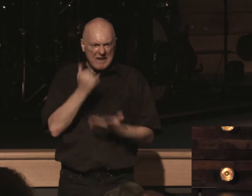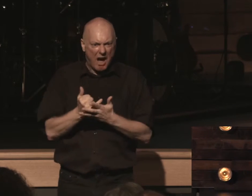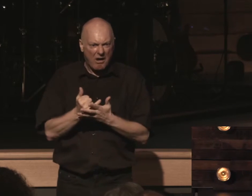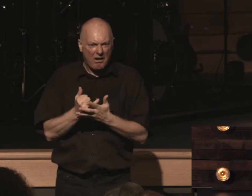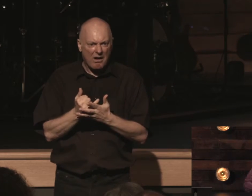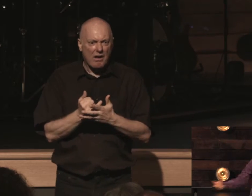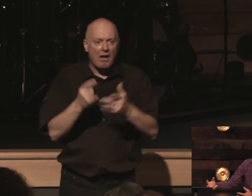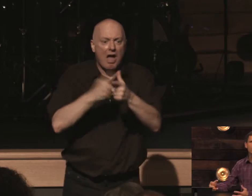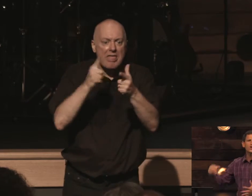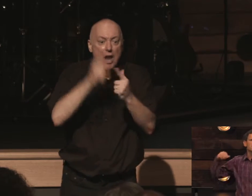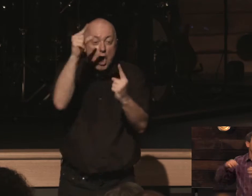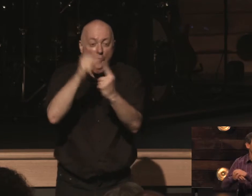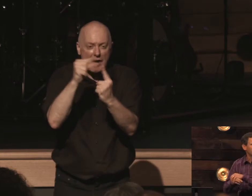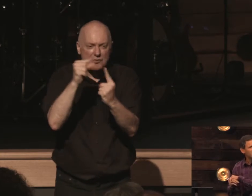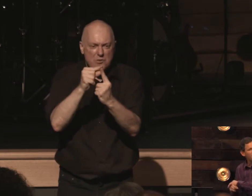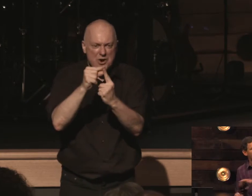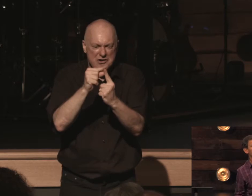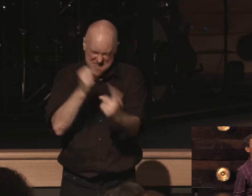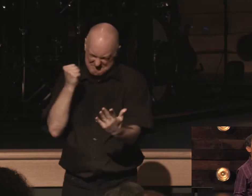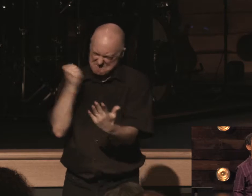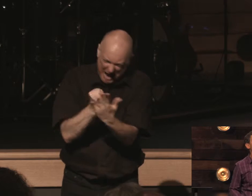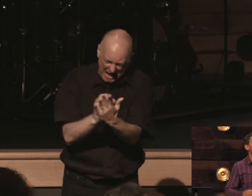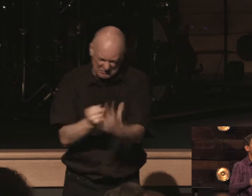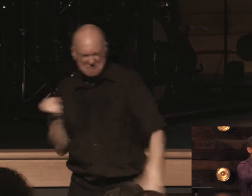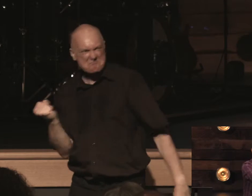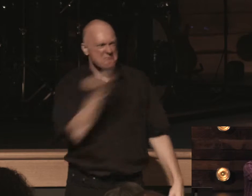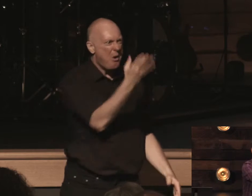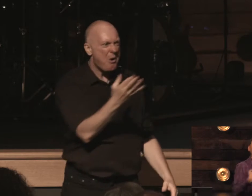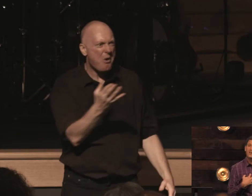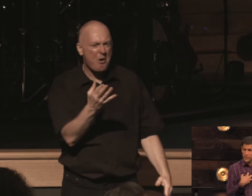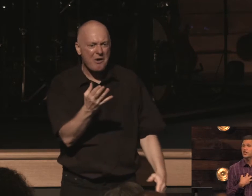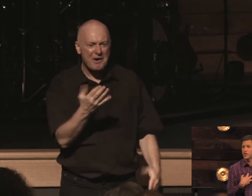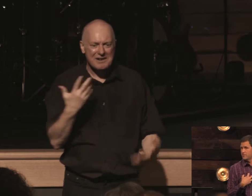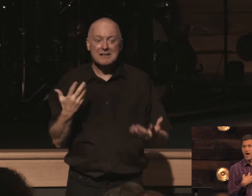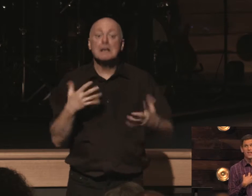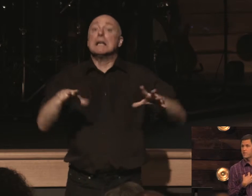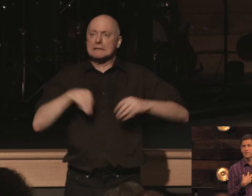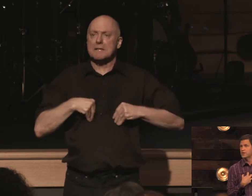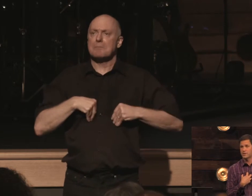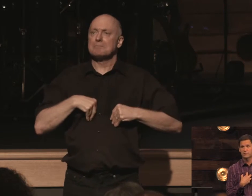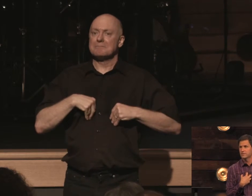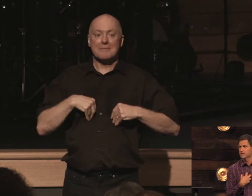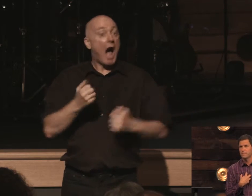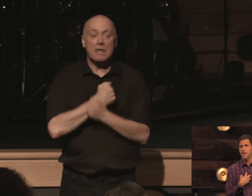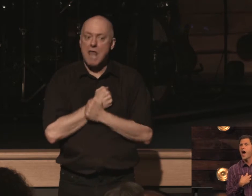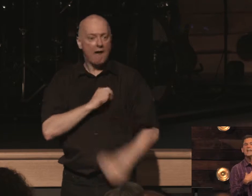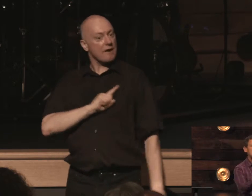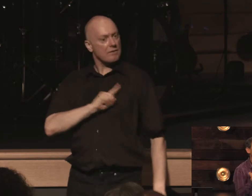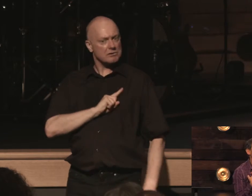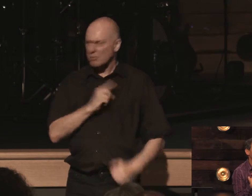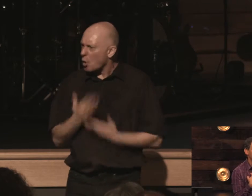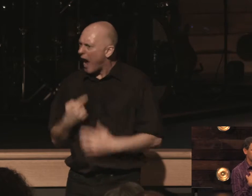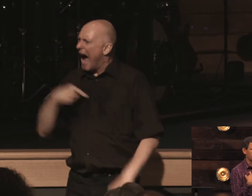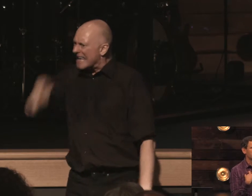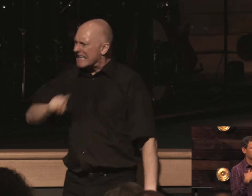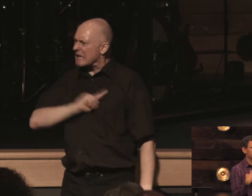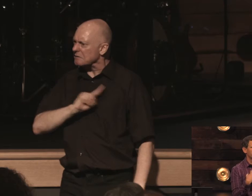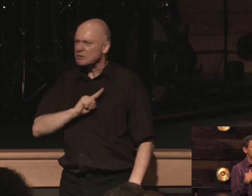it with god's word taking that line throwing it out no embrace the conviction i love conviction i need conviction because of